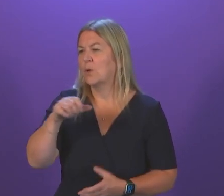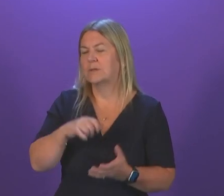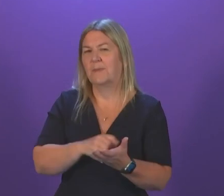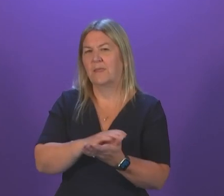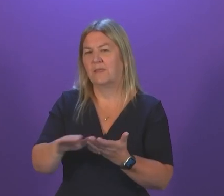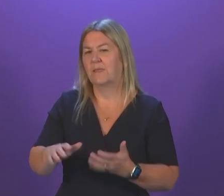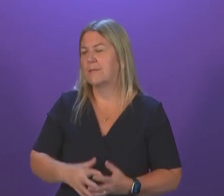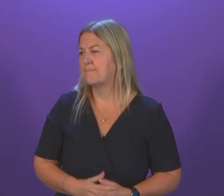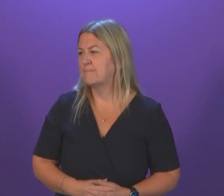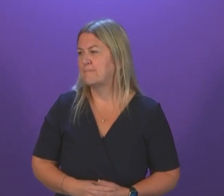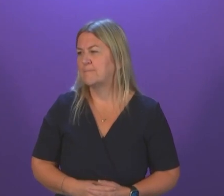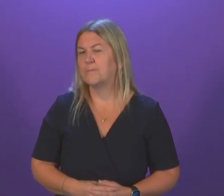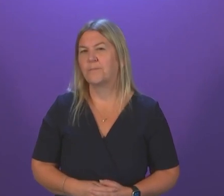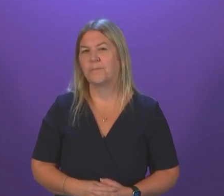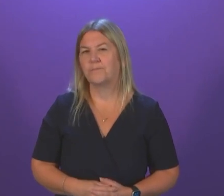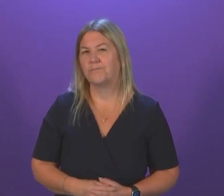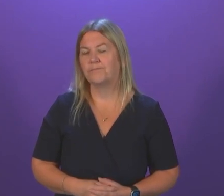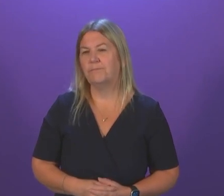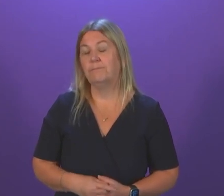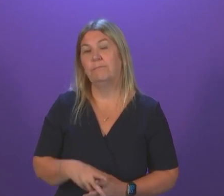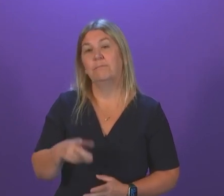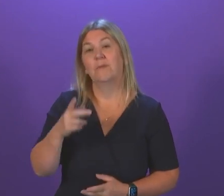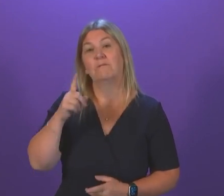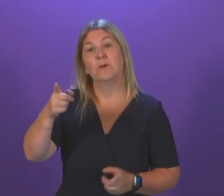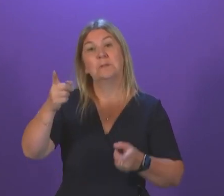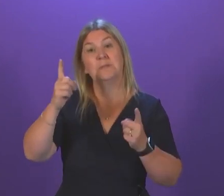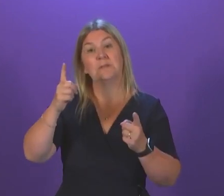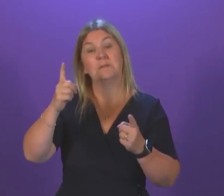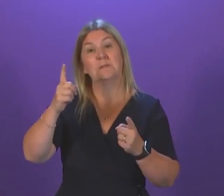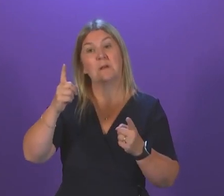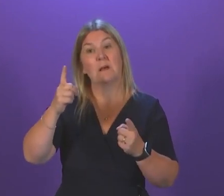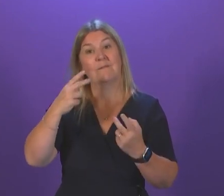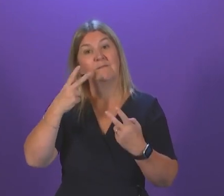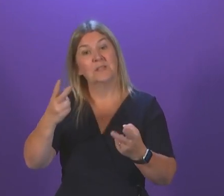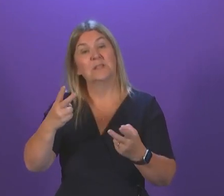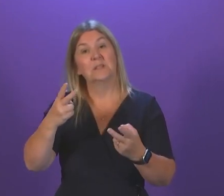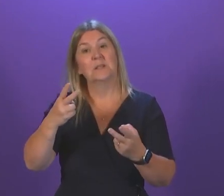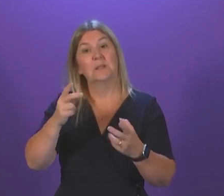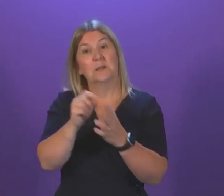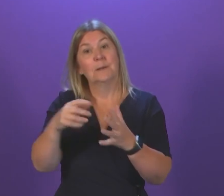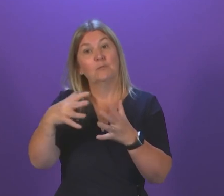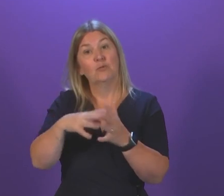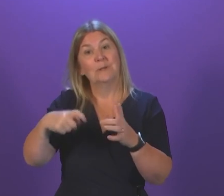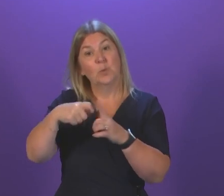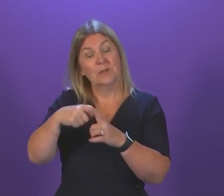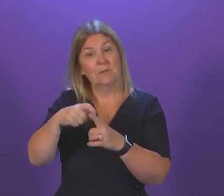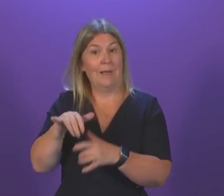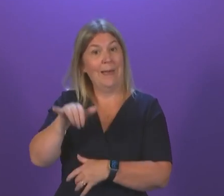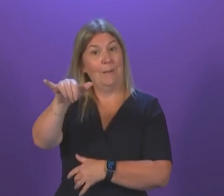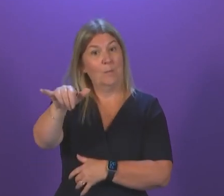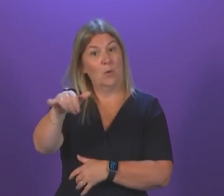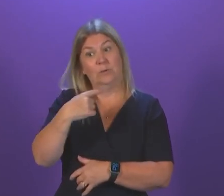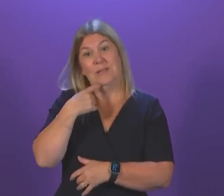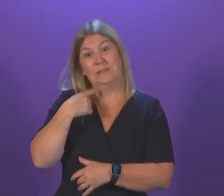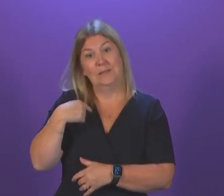Thank you President Officer. Yesterday the First Minister visited Presswick Airport but the elephant in the room was the future of the airport itself. The Chief Executive of Edinburgh Airport